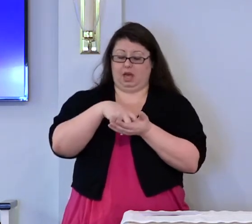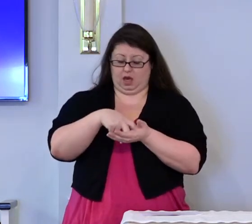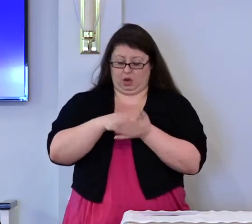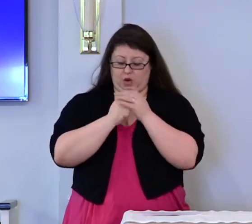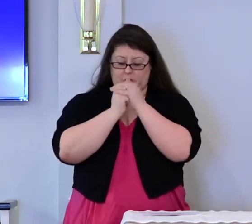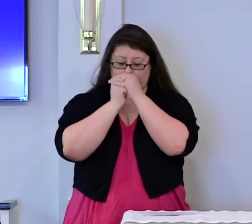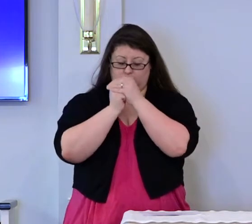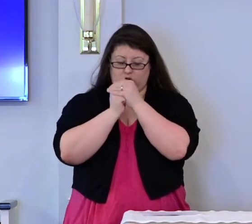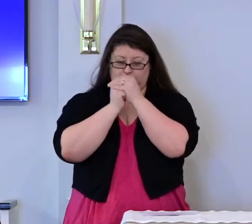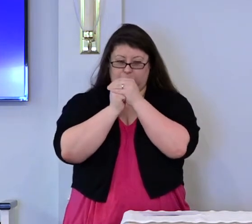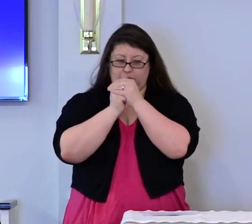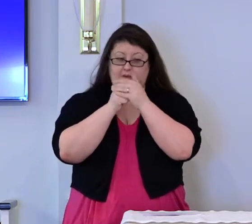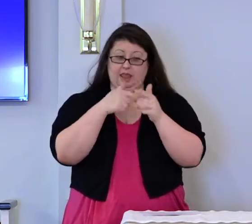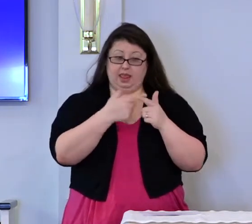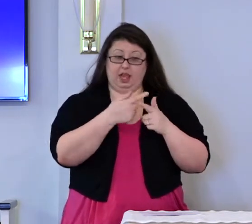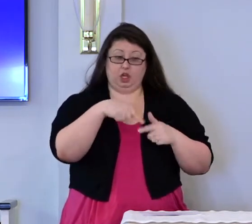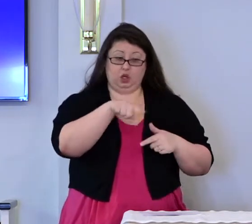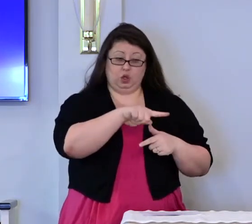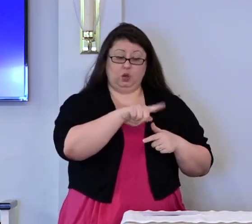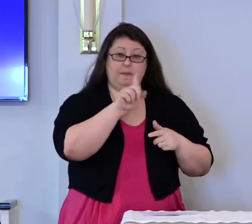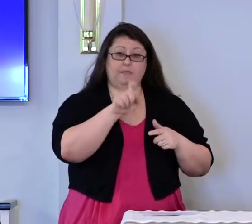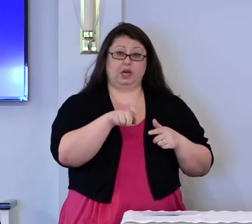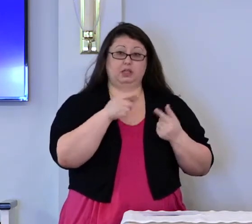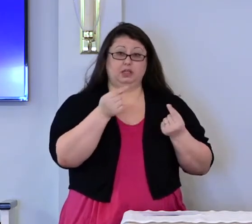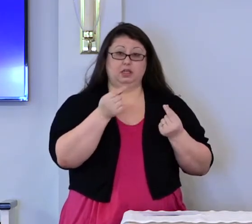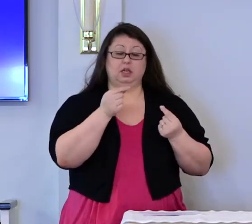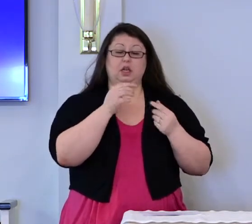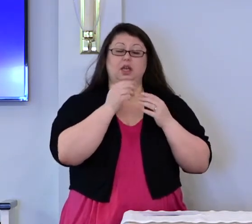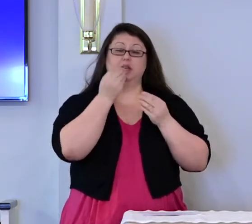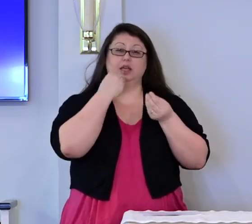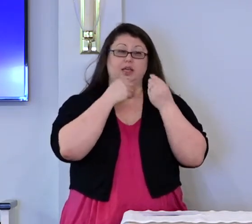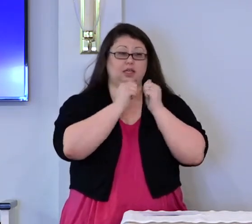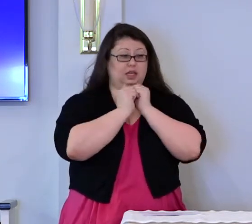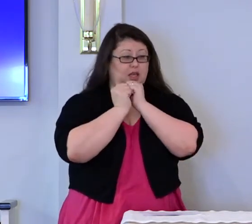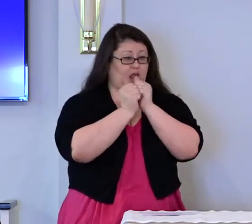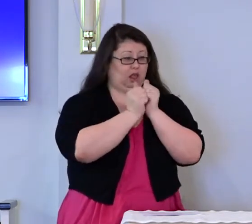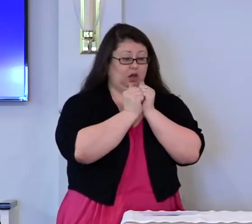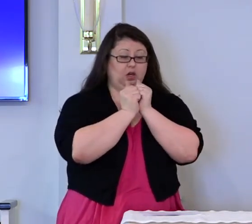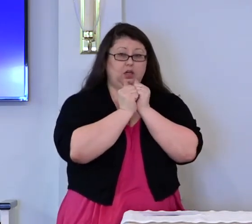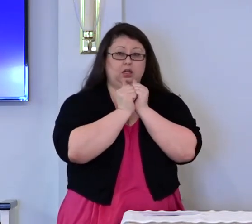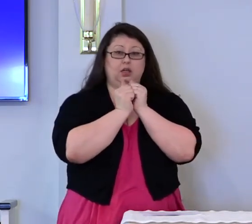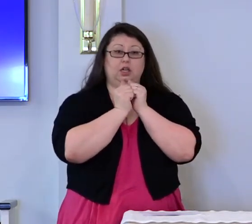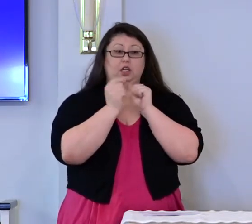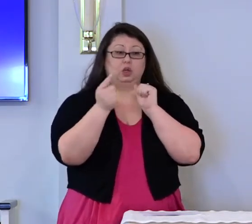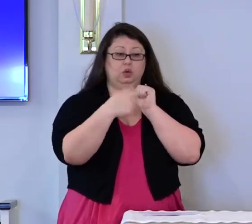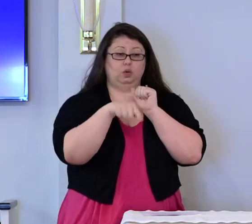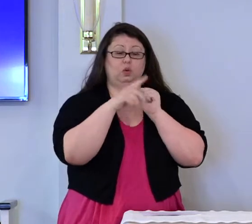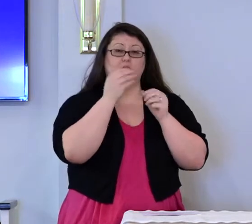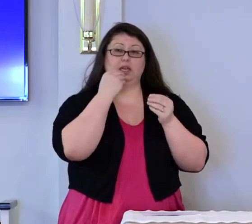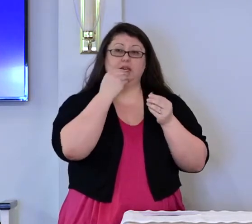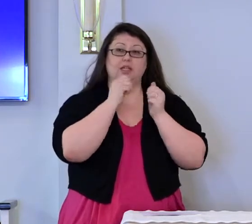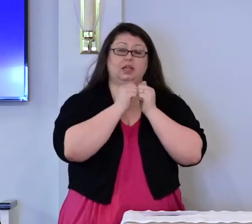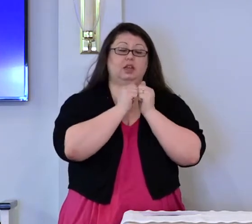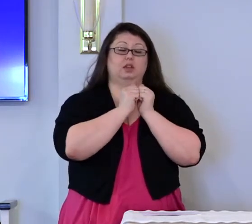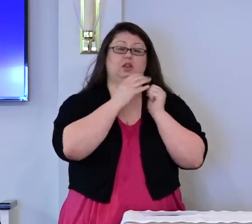Then you must have a meal together and enjoy all the good things that the Lord your God has given